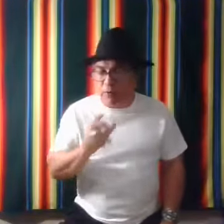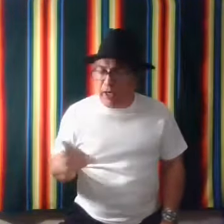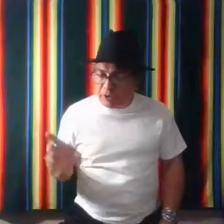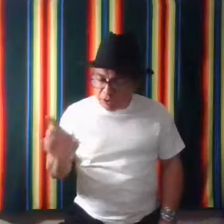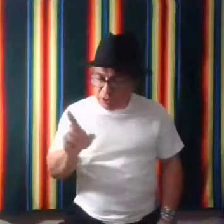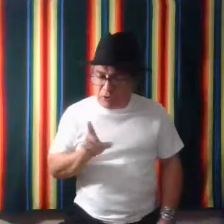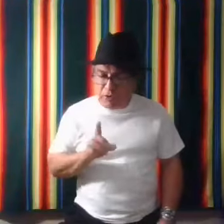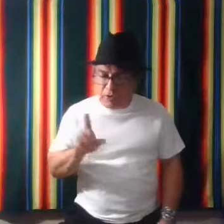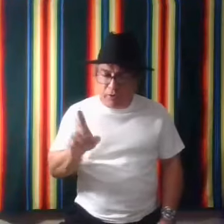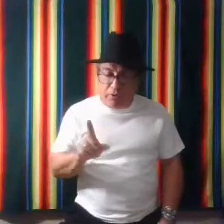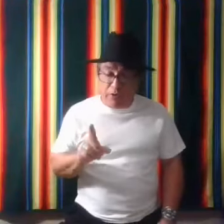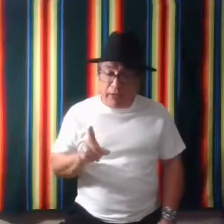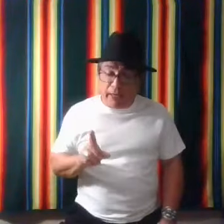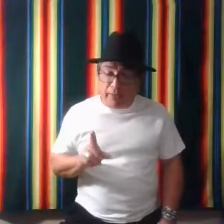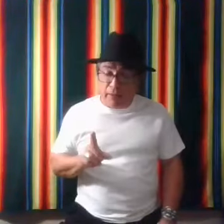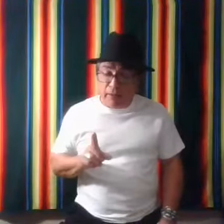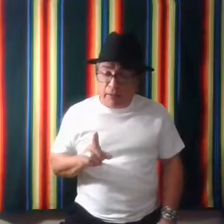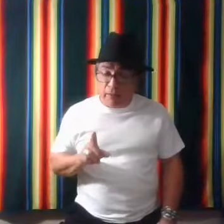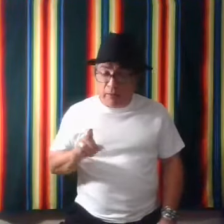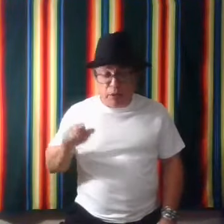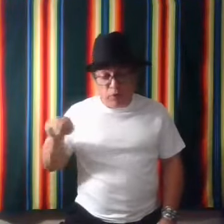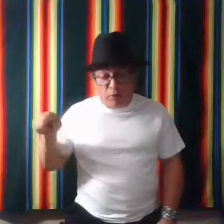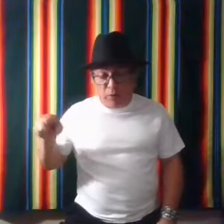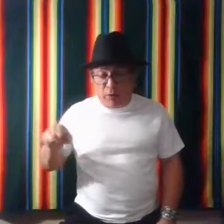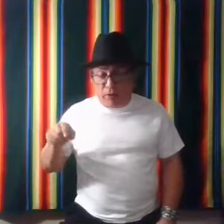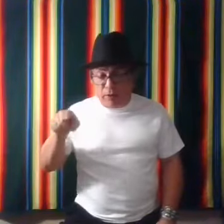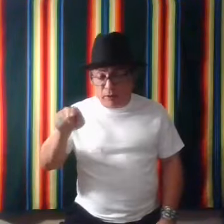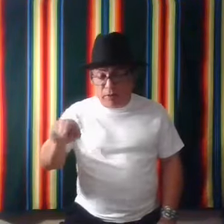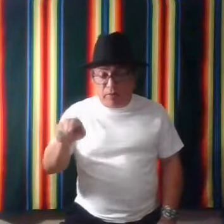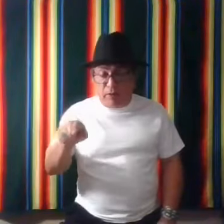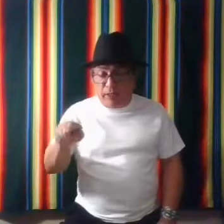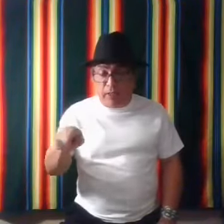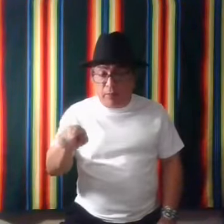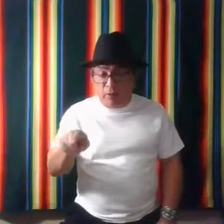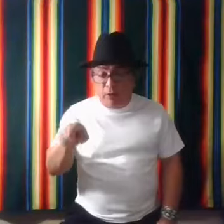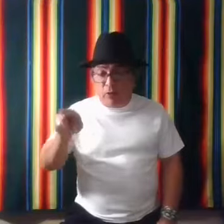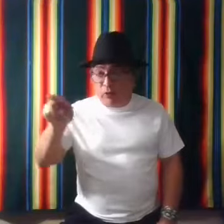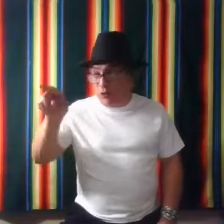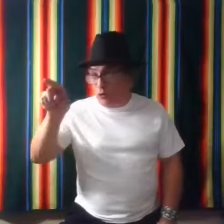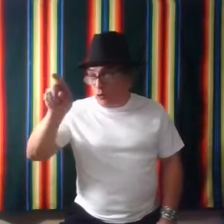directions using your hand. and you would put to, for them to